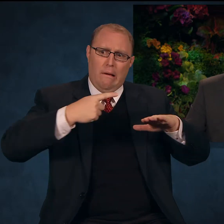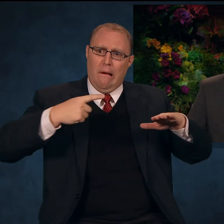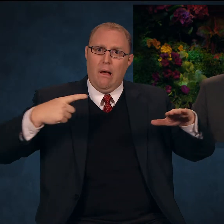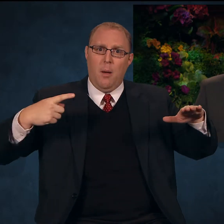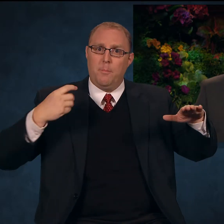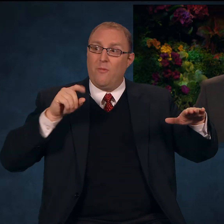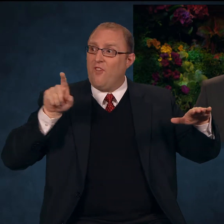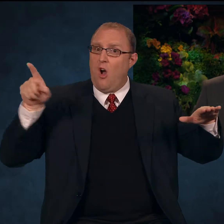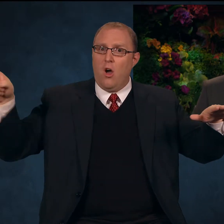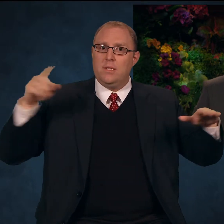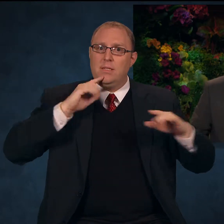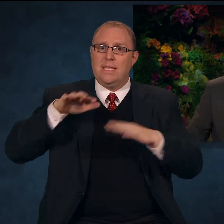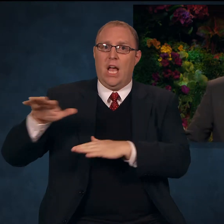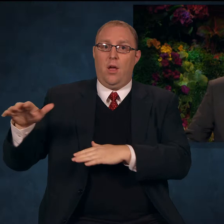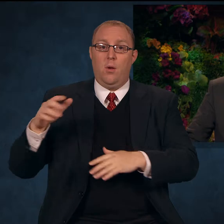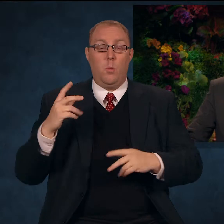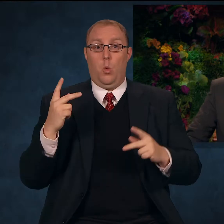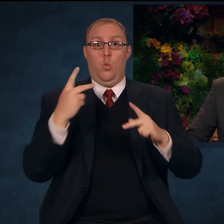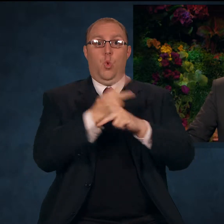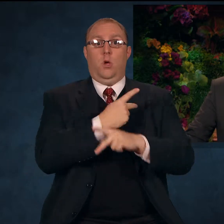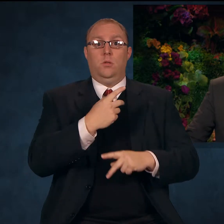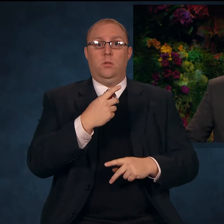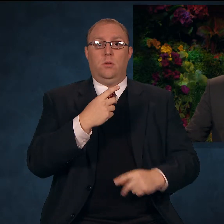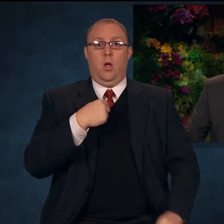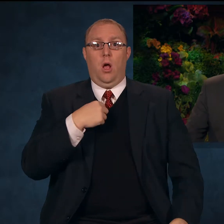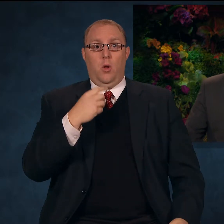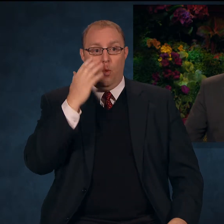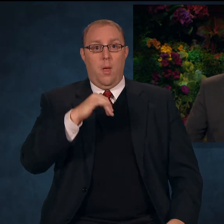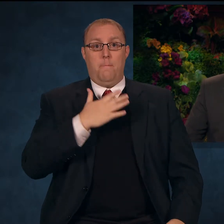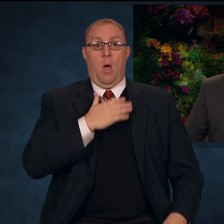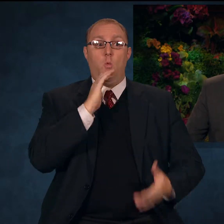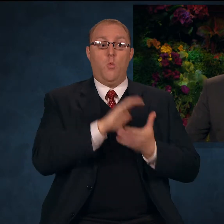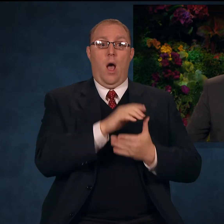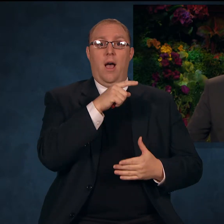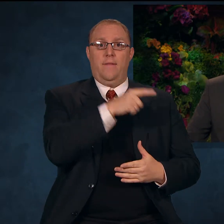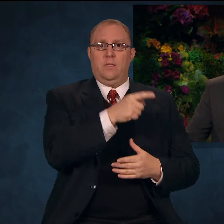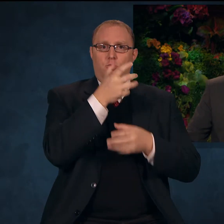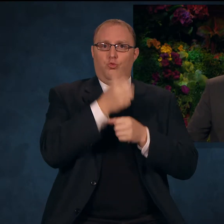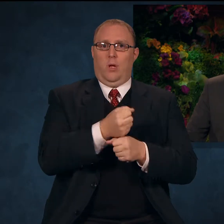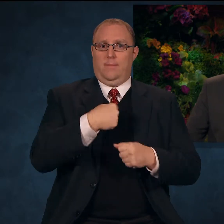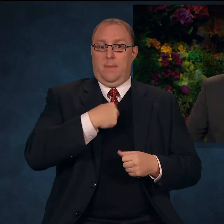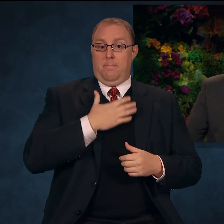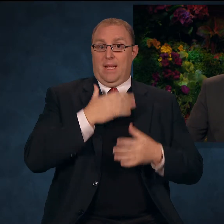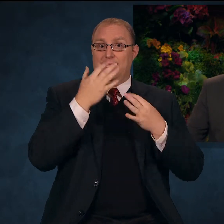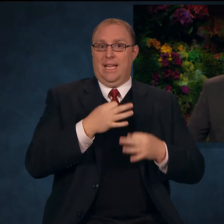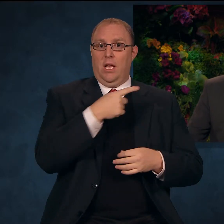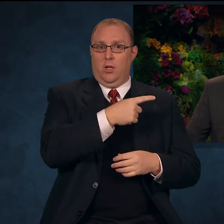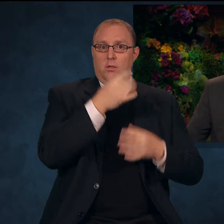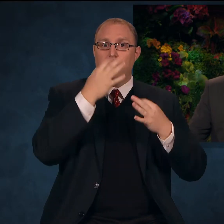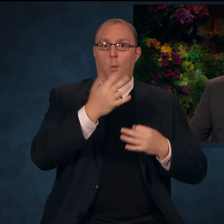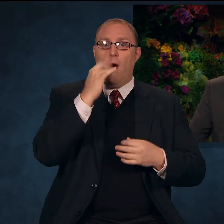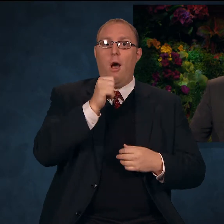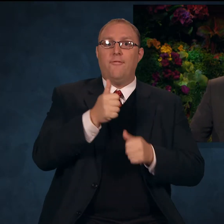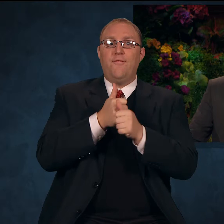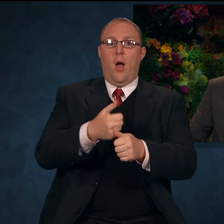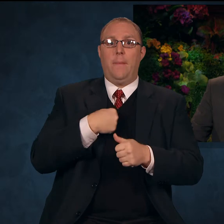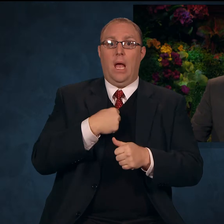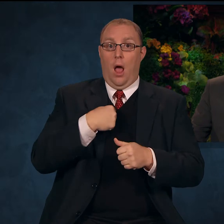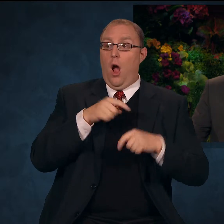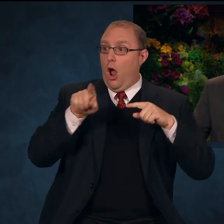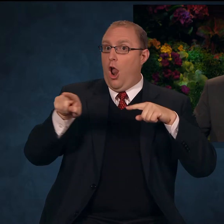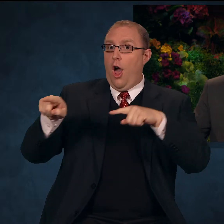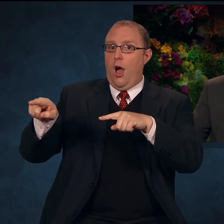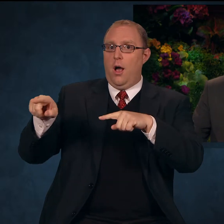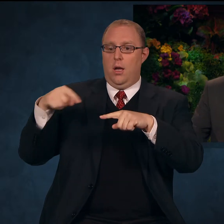made matters worse was that my wife, trusting my decision, had followed me. Brothers and